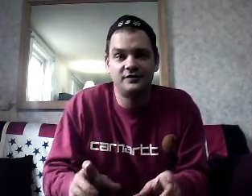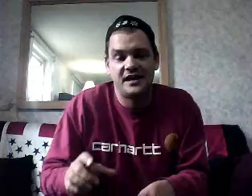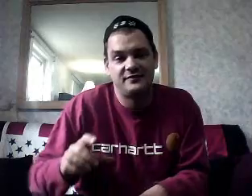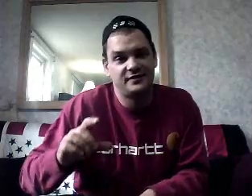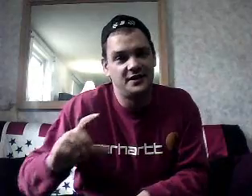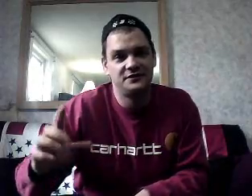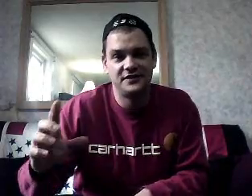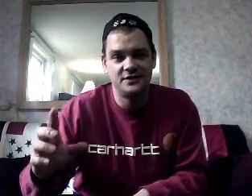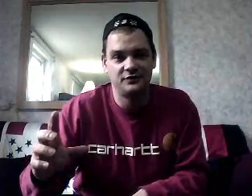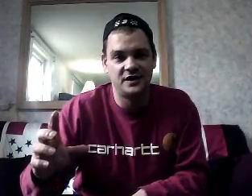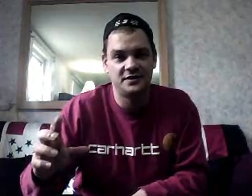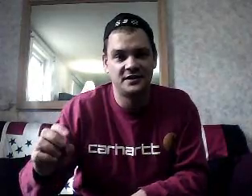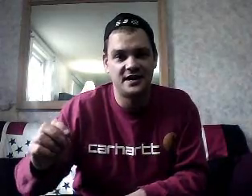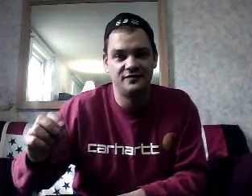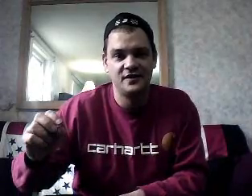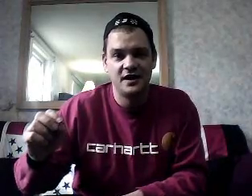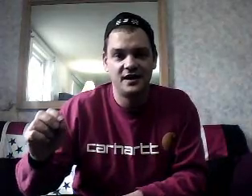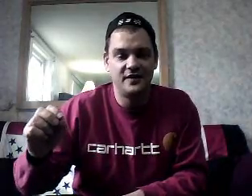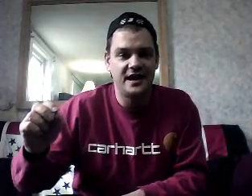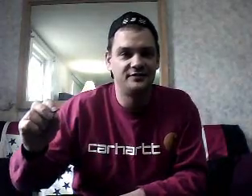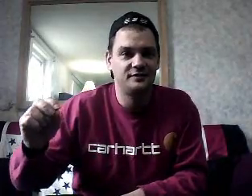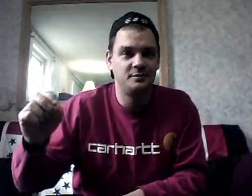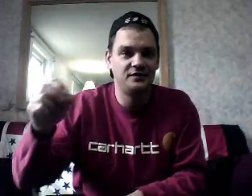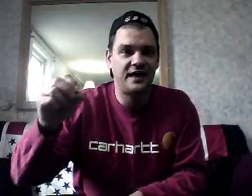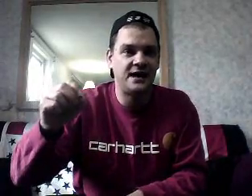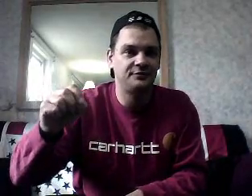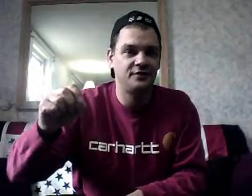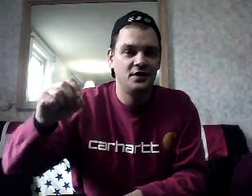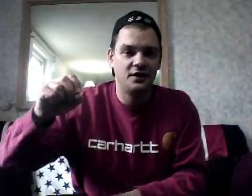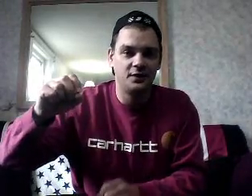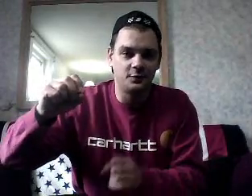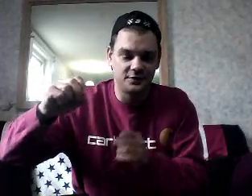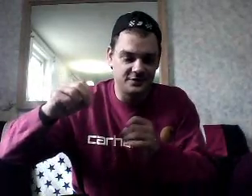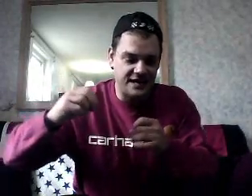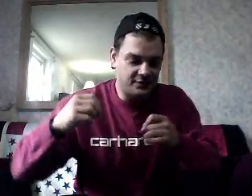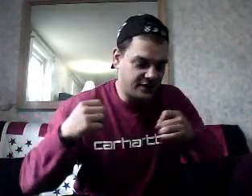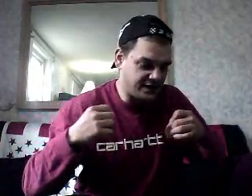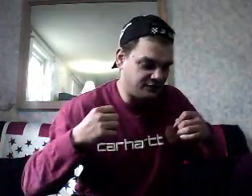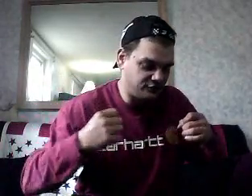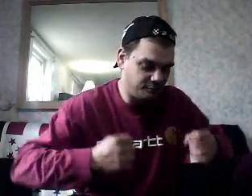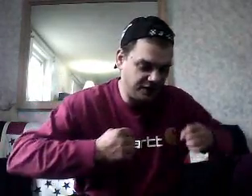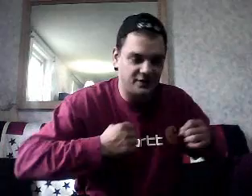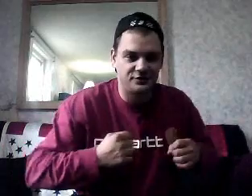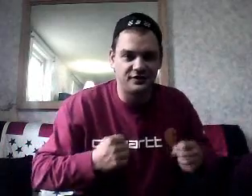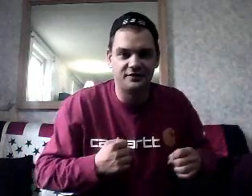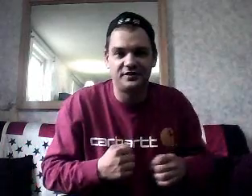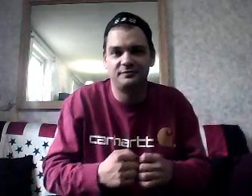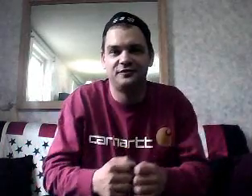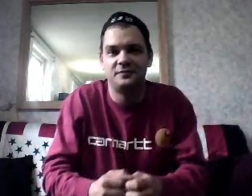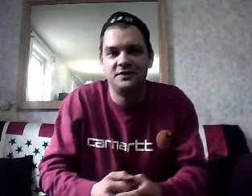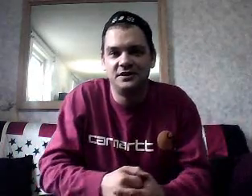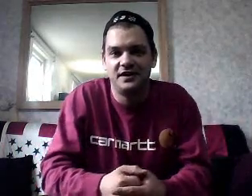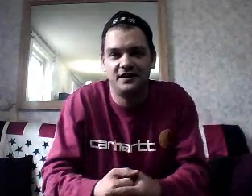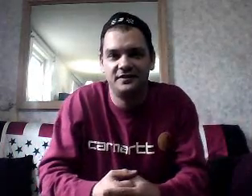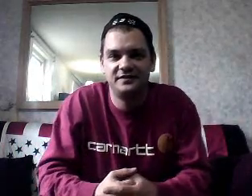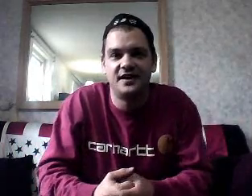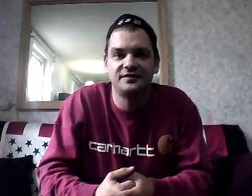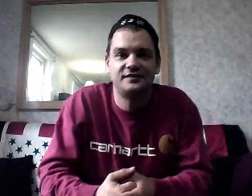I have a ton of videos on there. I've had some mishaps. We're now kind of just picking ourselves up from the dust.